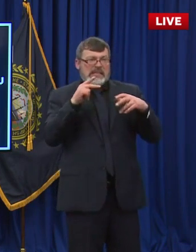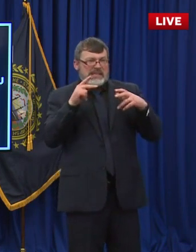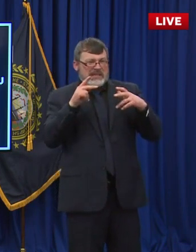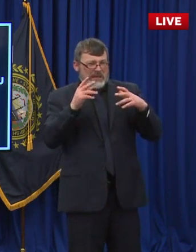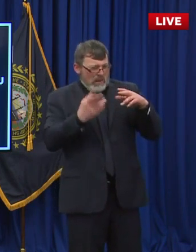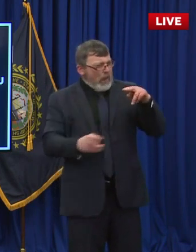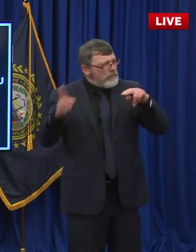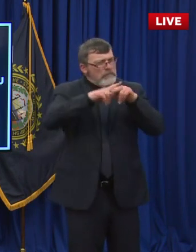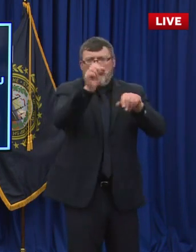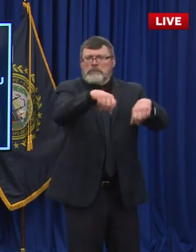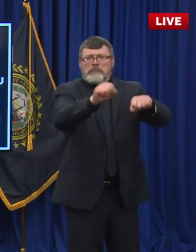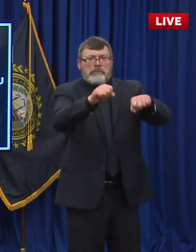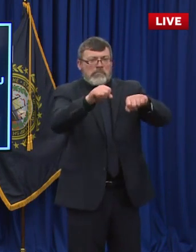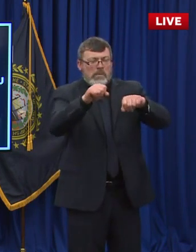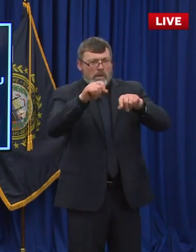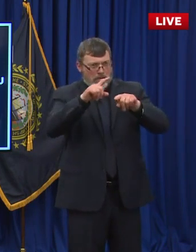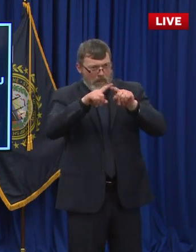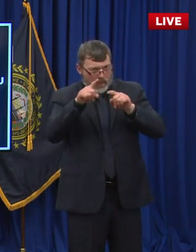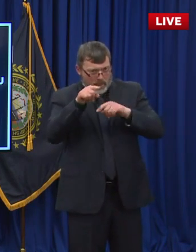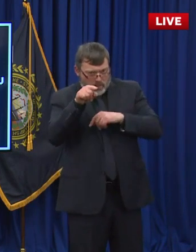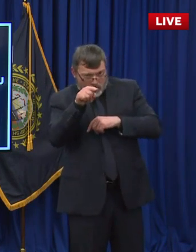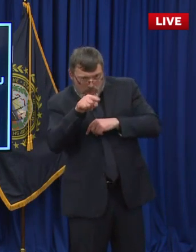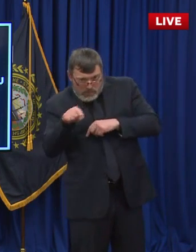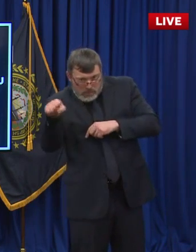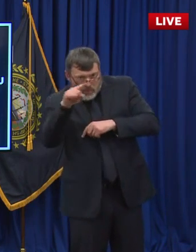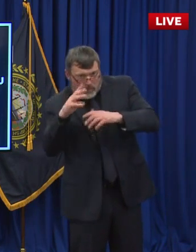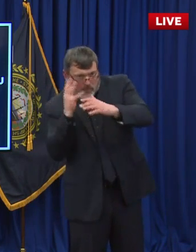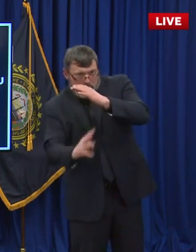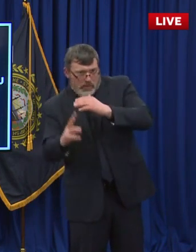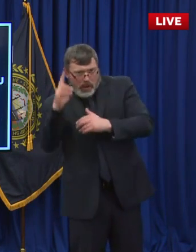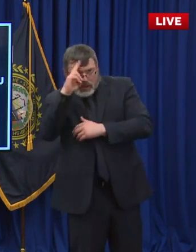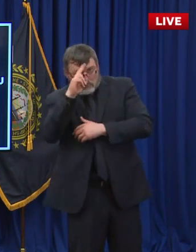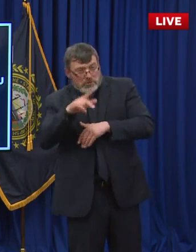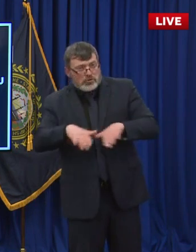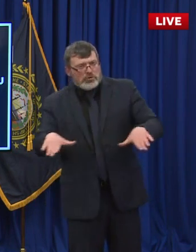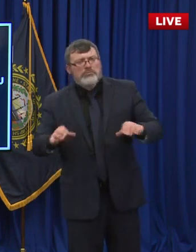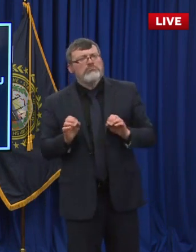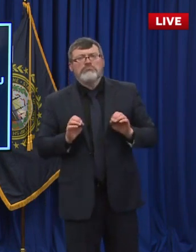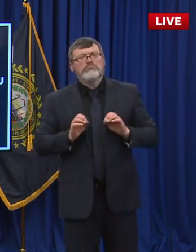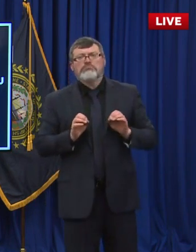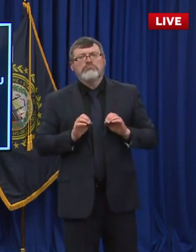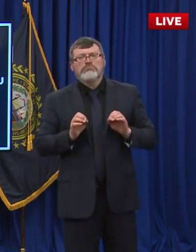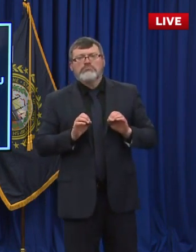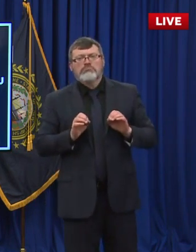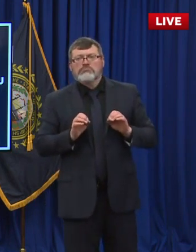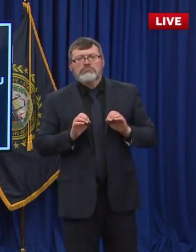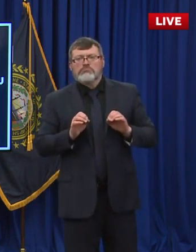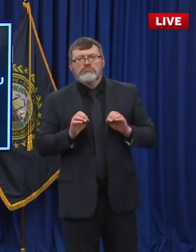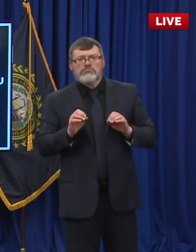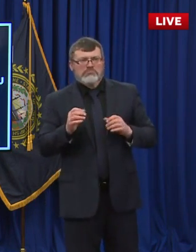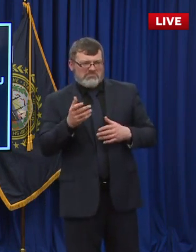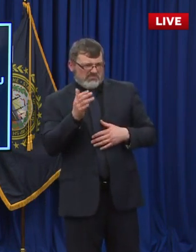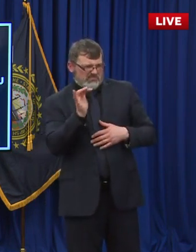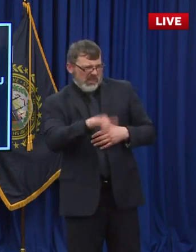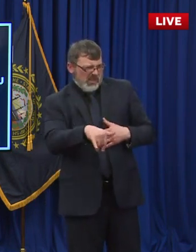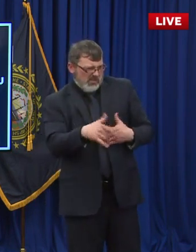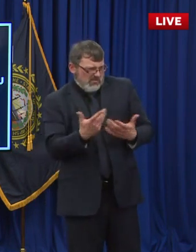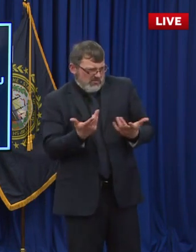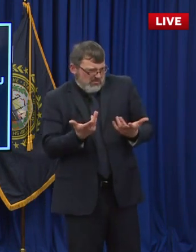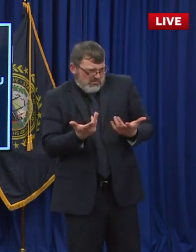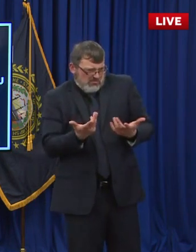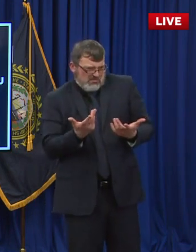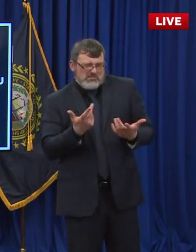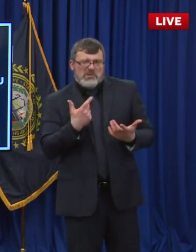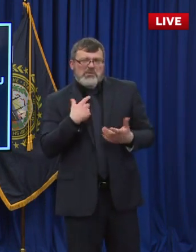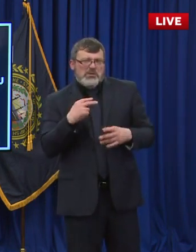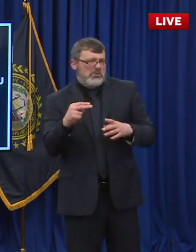confident. We've played that out for months and months. The data says that's not going to happen. So it's not just about cases. We're going to be dealing with COVID and